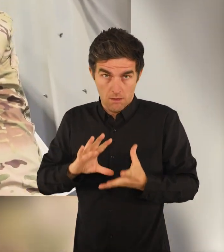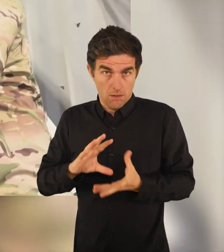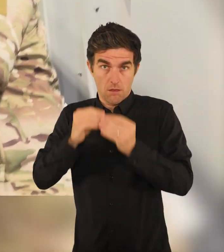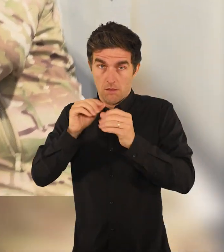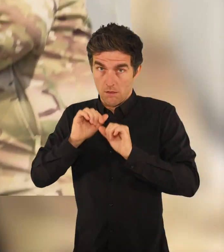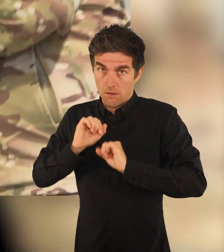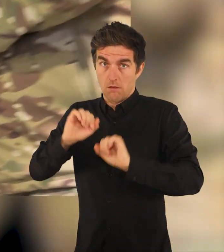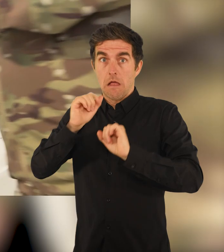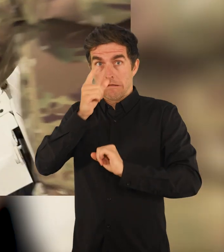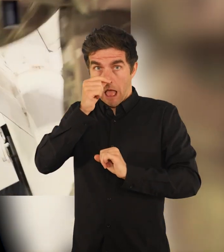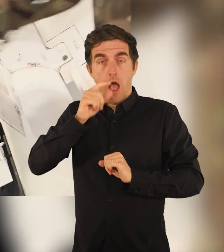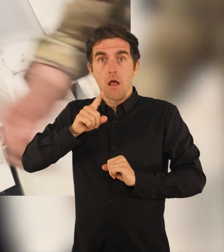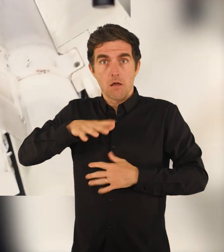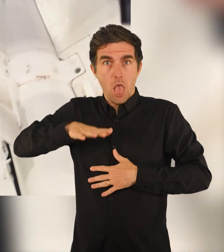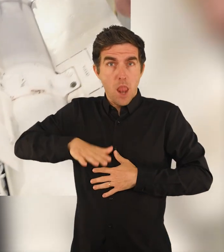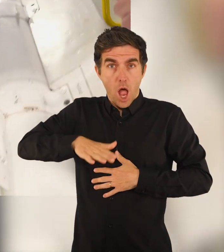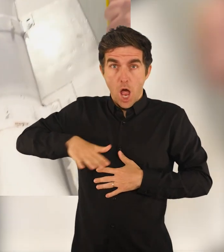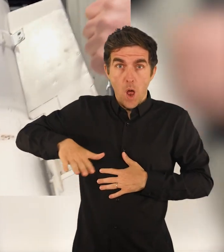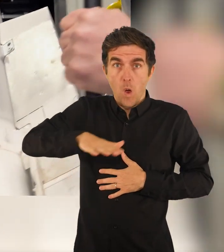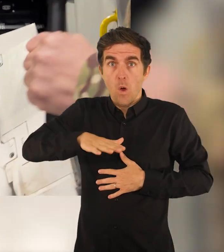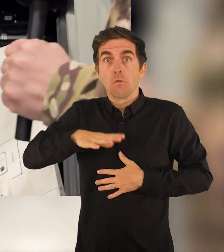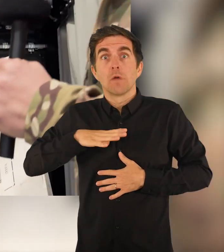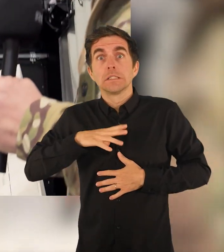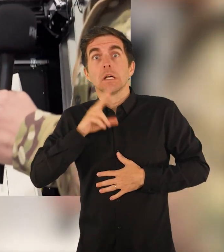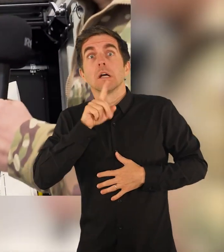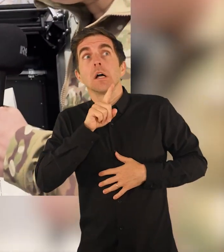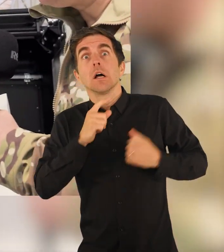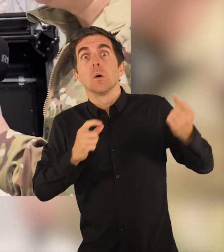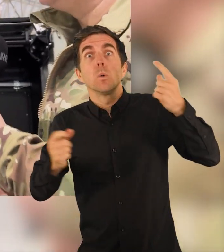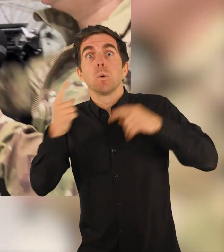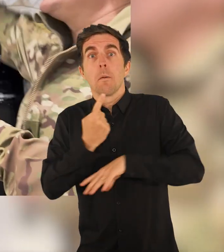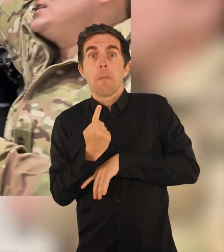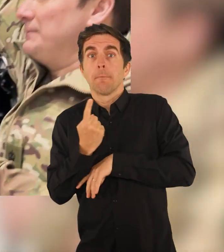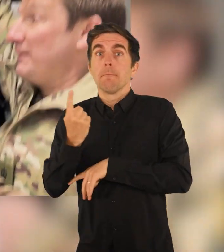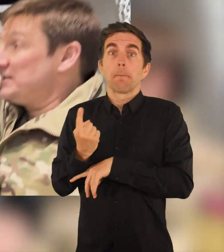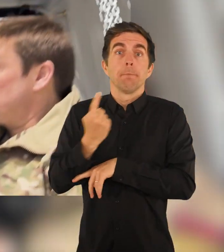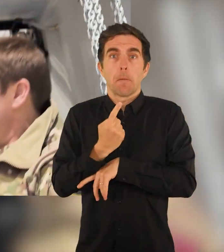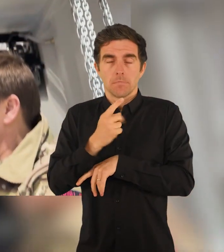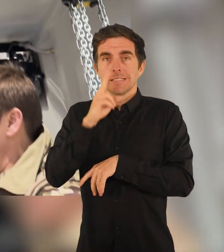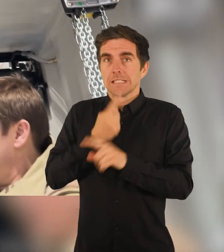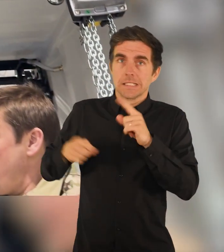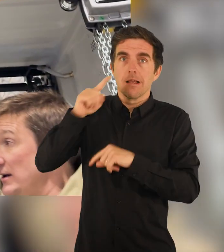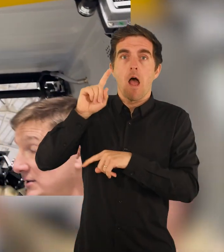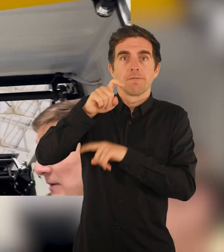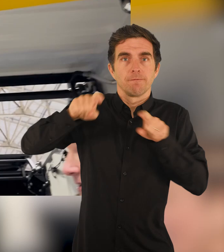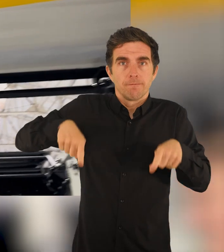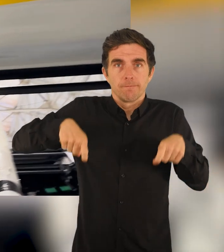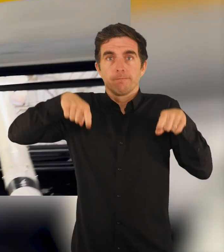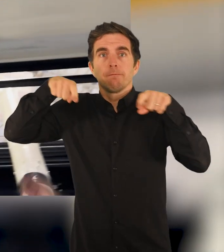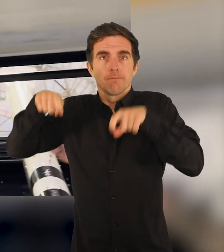which can be raised and lowered into position, ready for firing. As you can see, above us is a crane to enable to move these